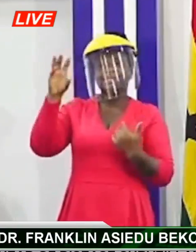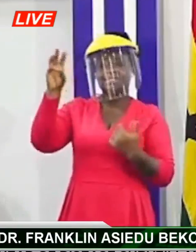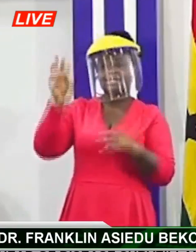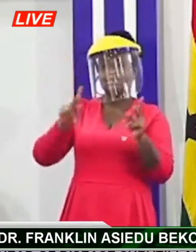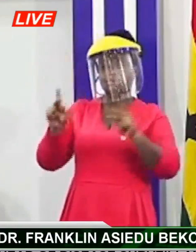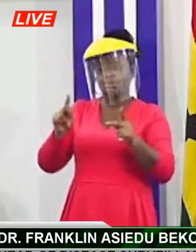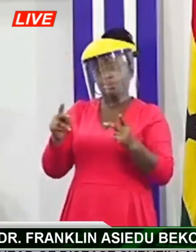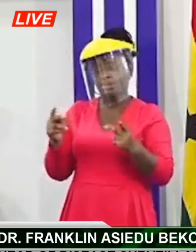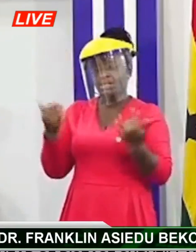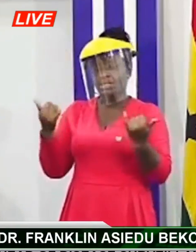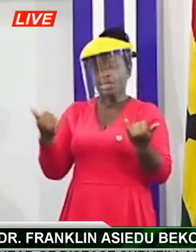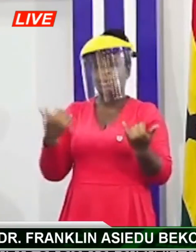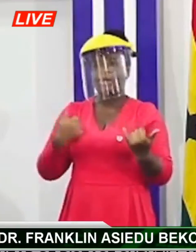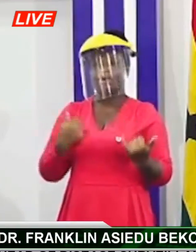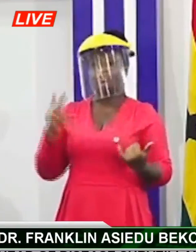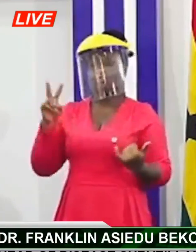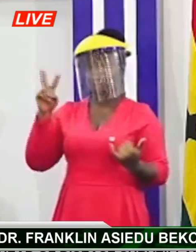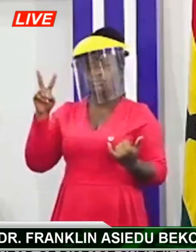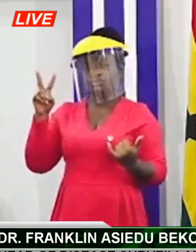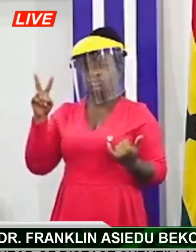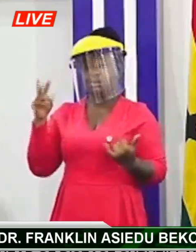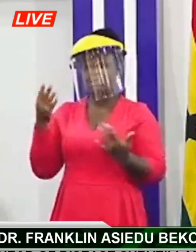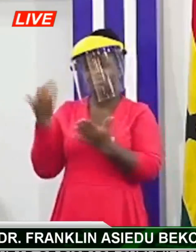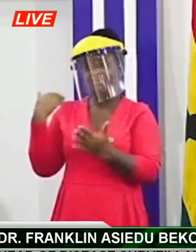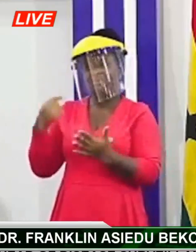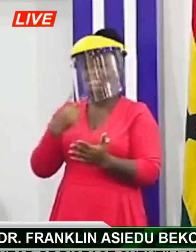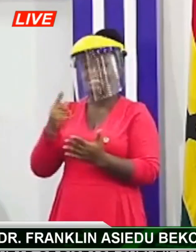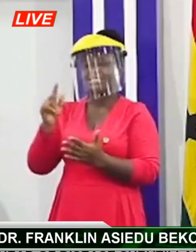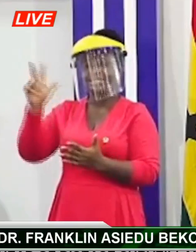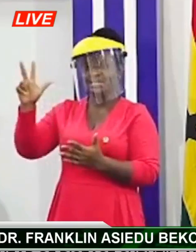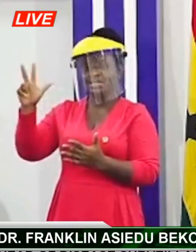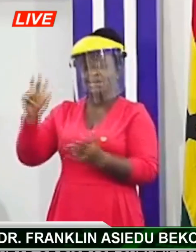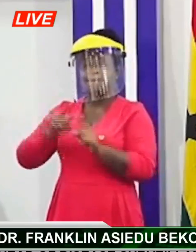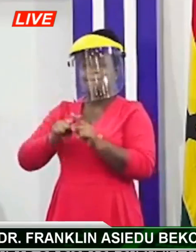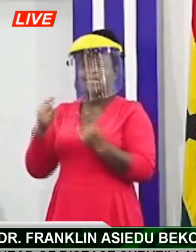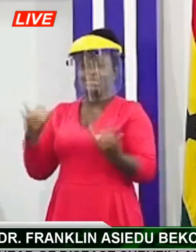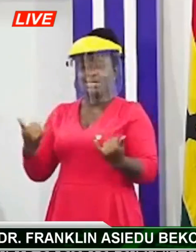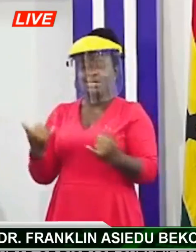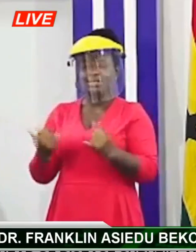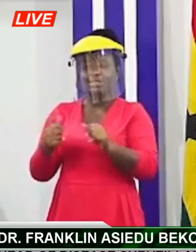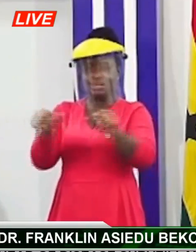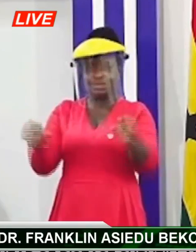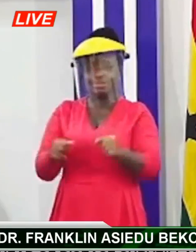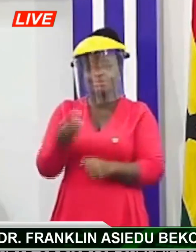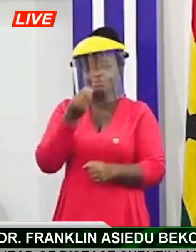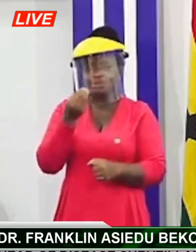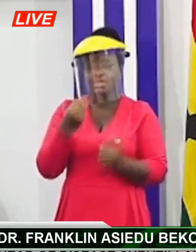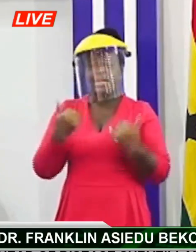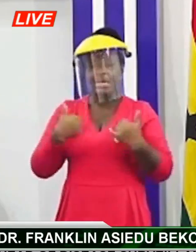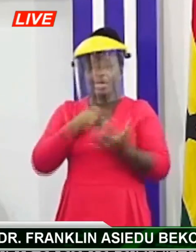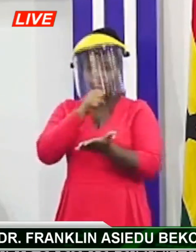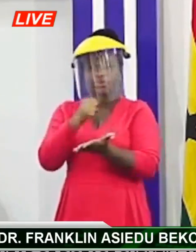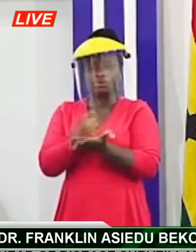having two even required to be three because it's a it can you can take three so they are ensuring um